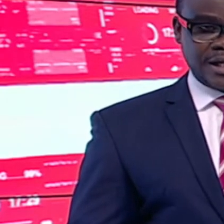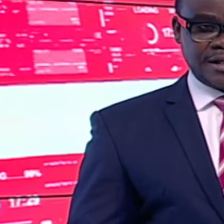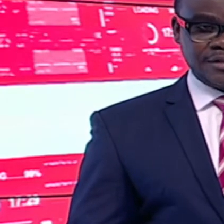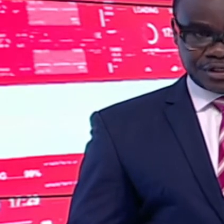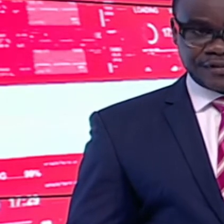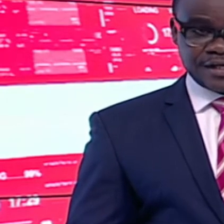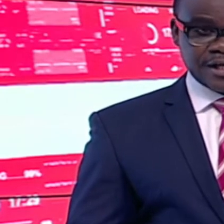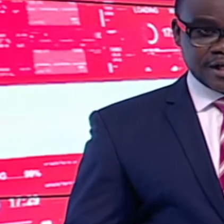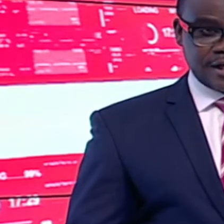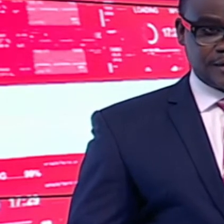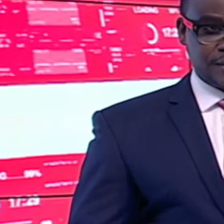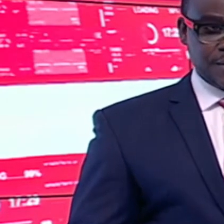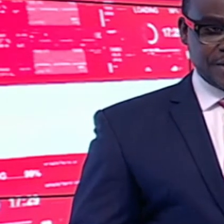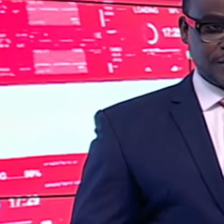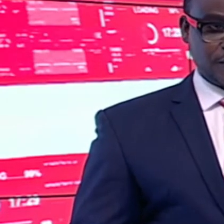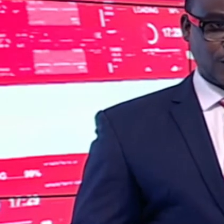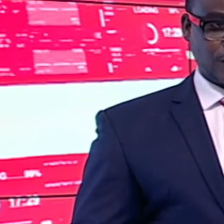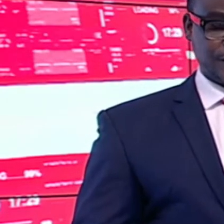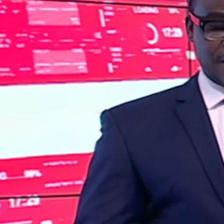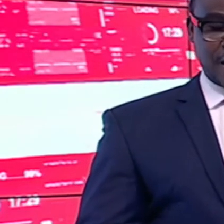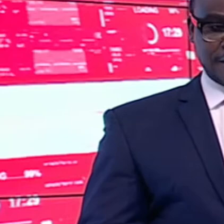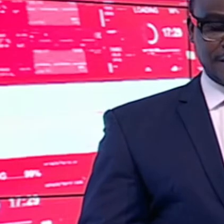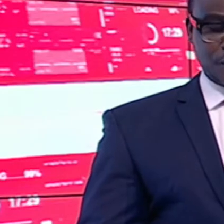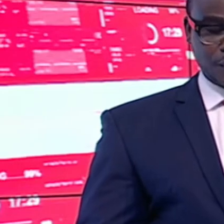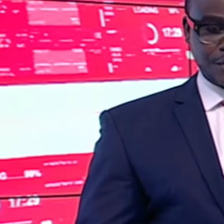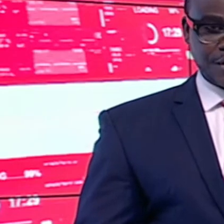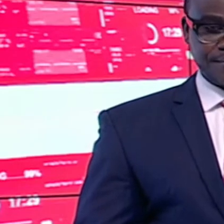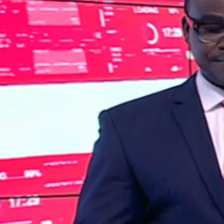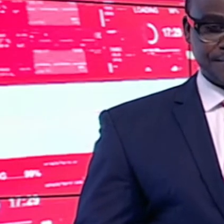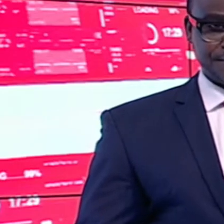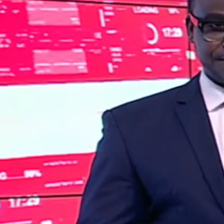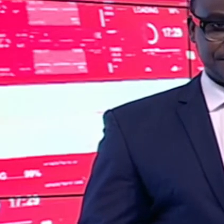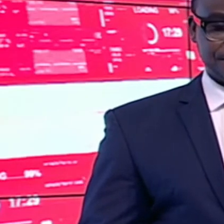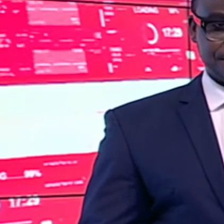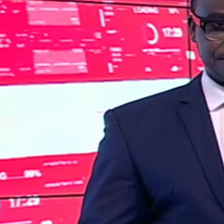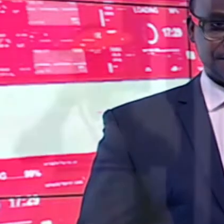Ottingjisi is Minister of Tourism, Arts and Culture.